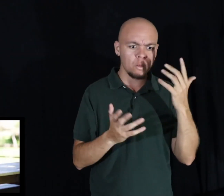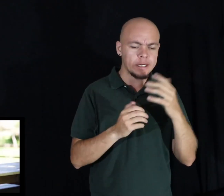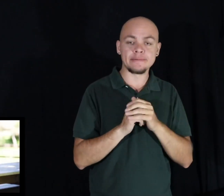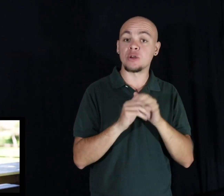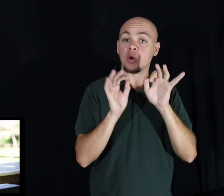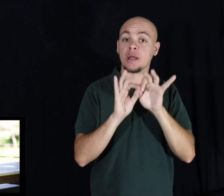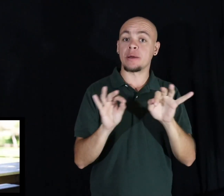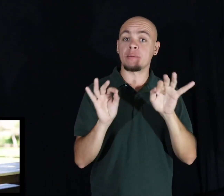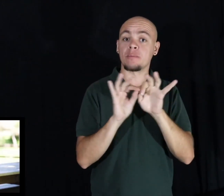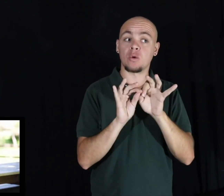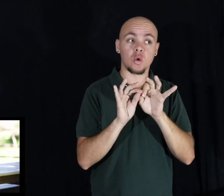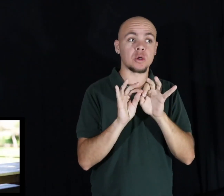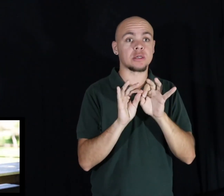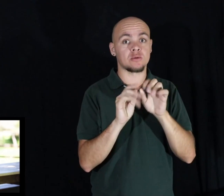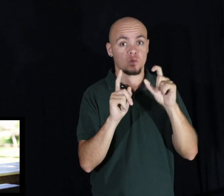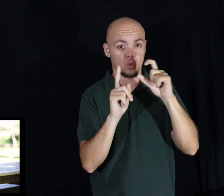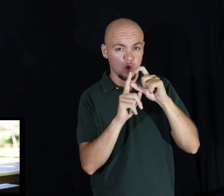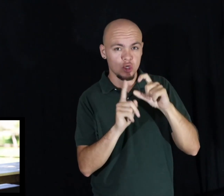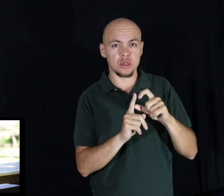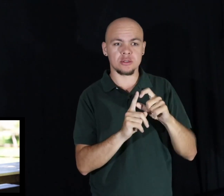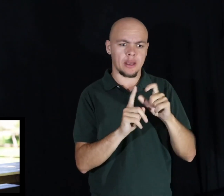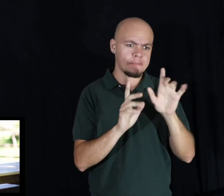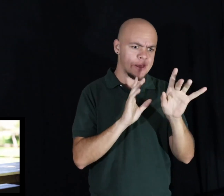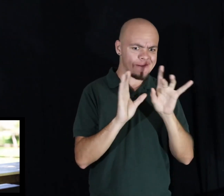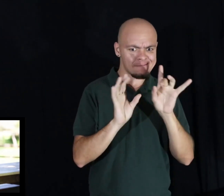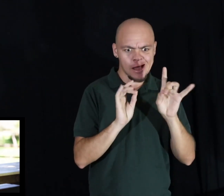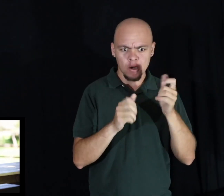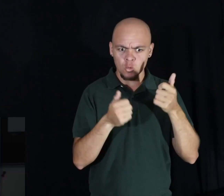figures and words do I need to find?